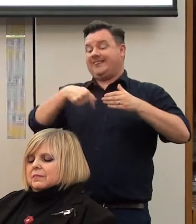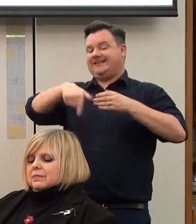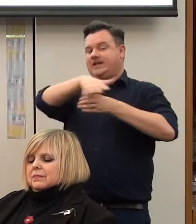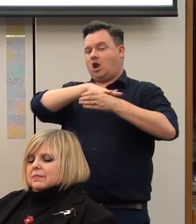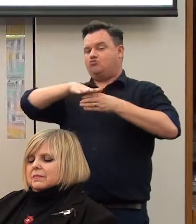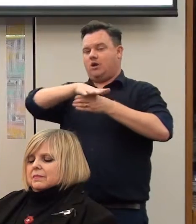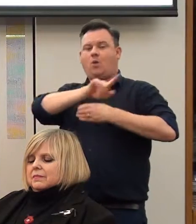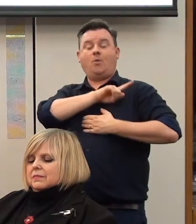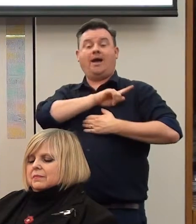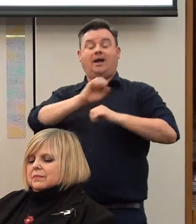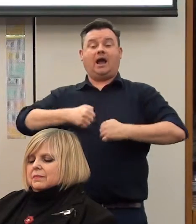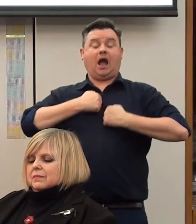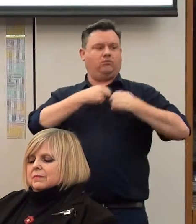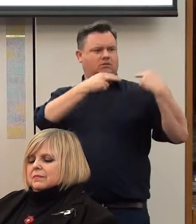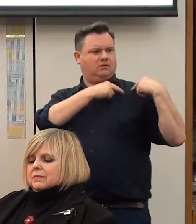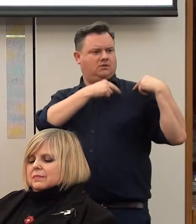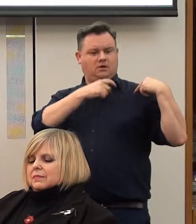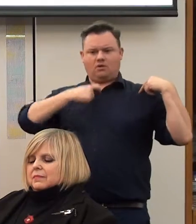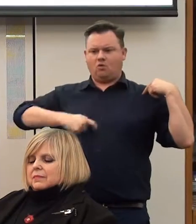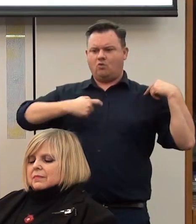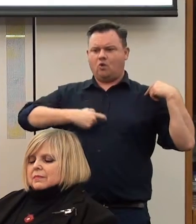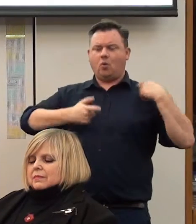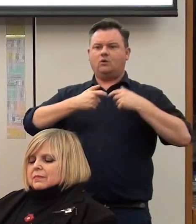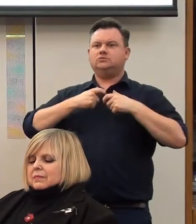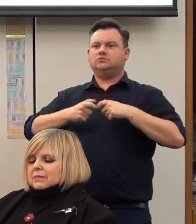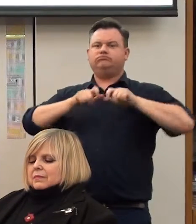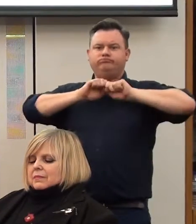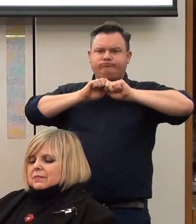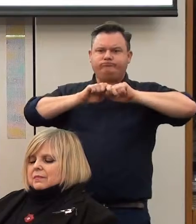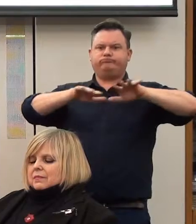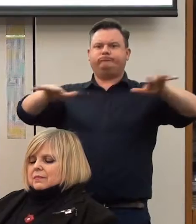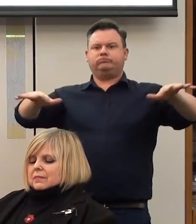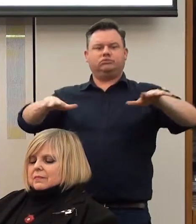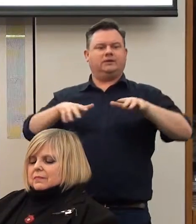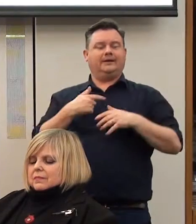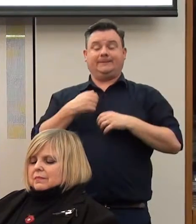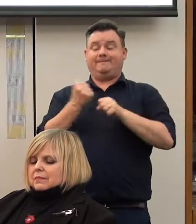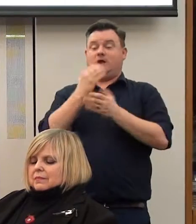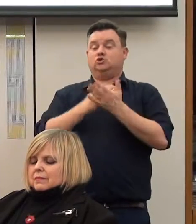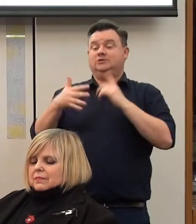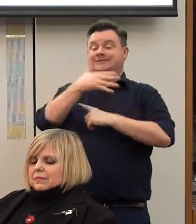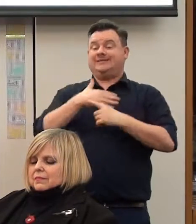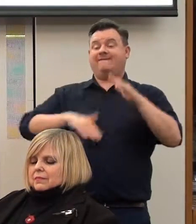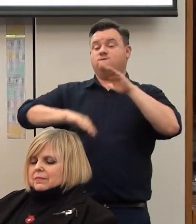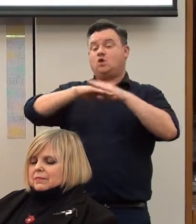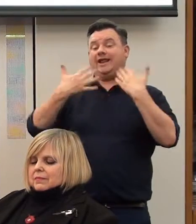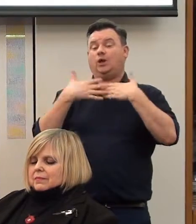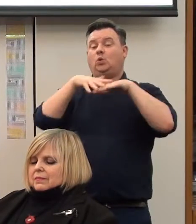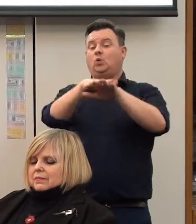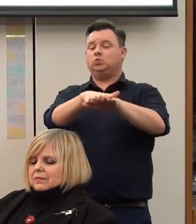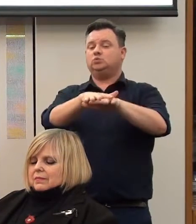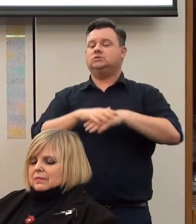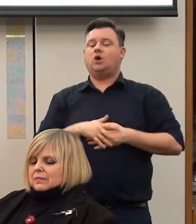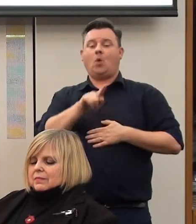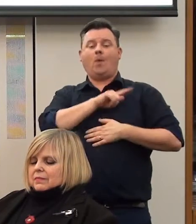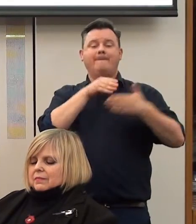need, you know, it's our job to spread the word and to ensure that our society is truly inclusive, because the, you know,